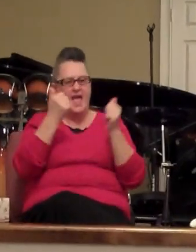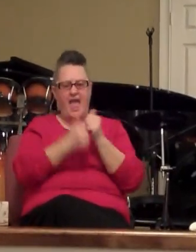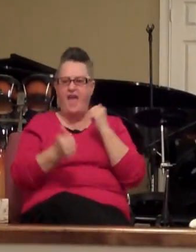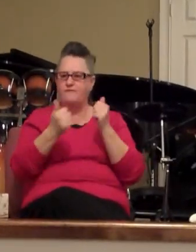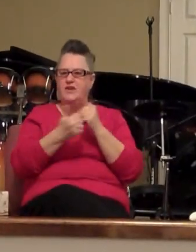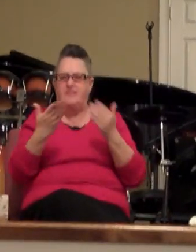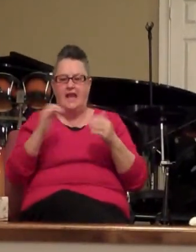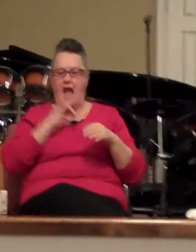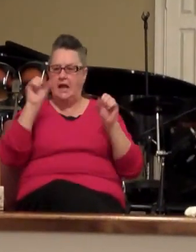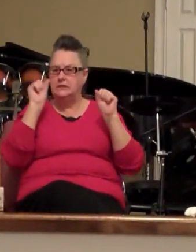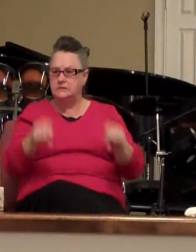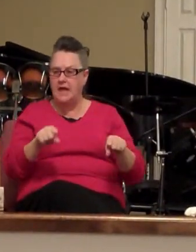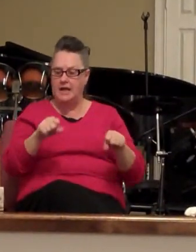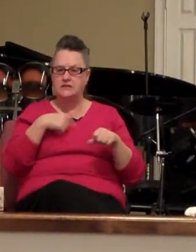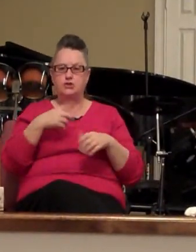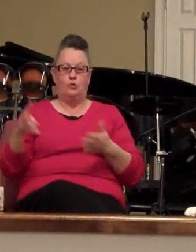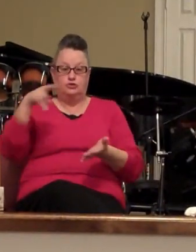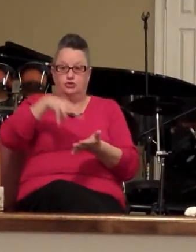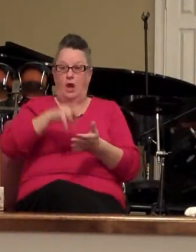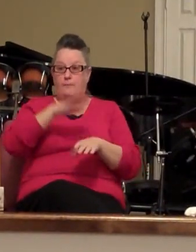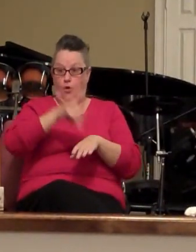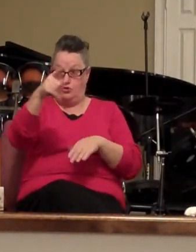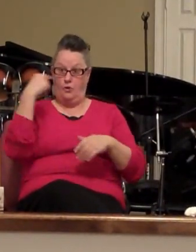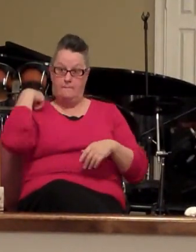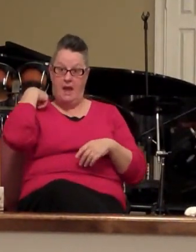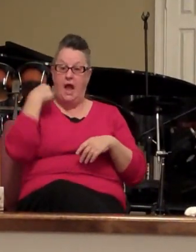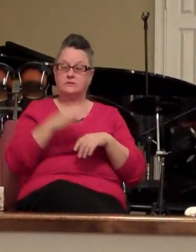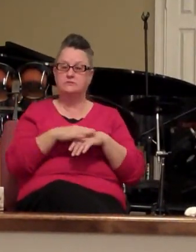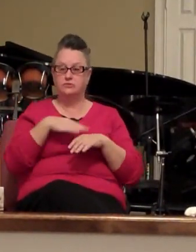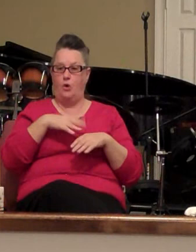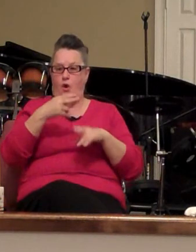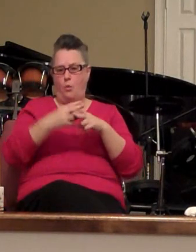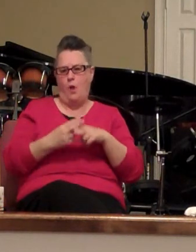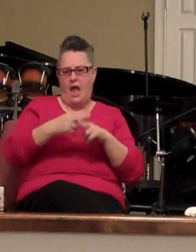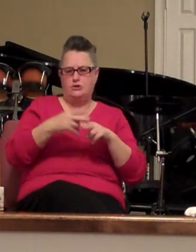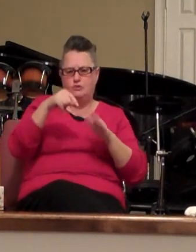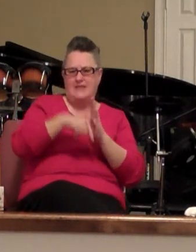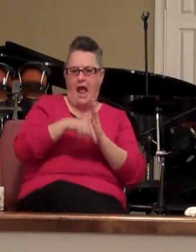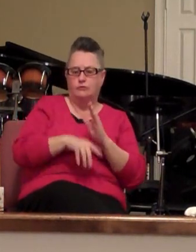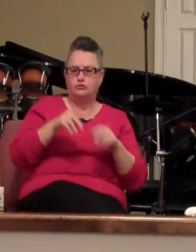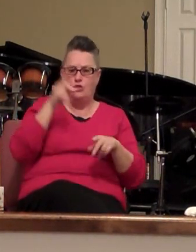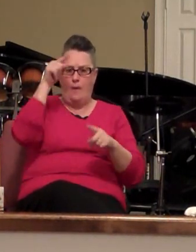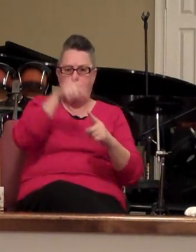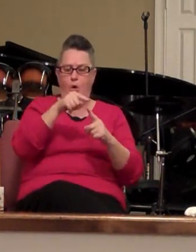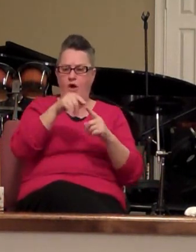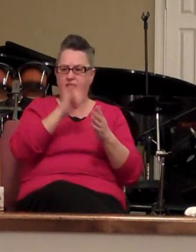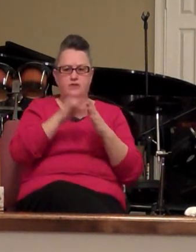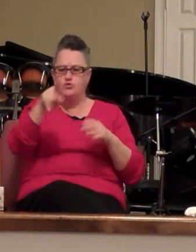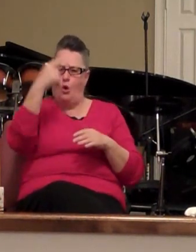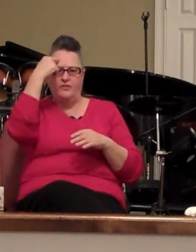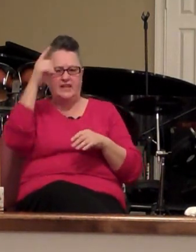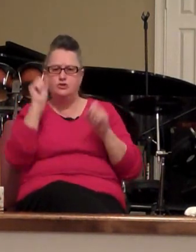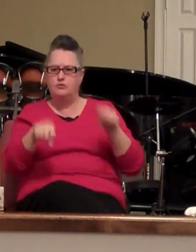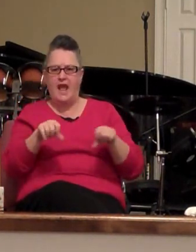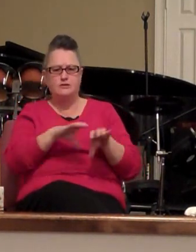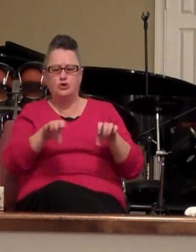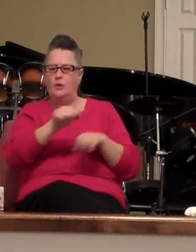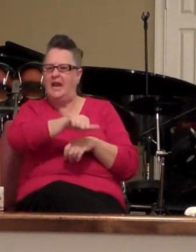can and he's going to jump on your back and he's going to weigh you down to the point that you don't think you can do anything else for the